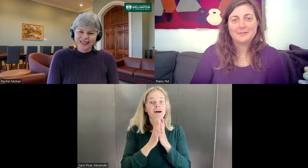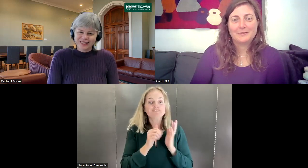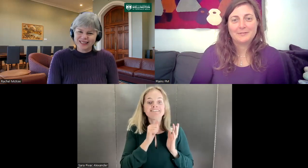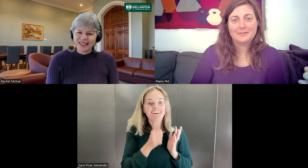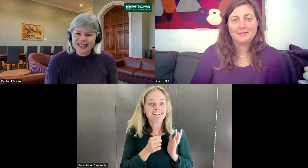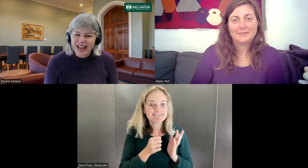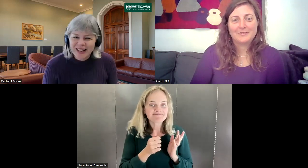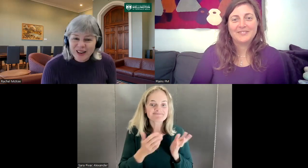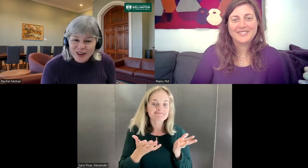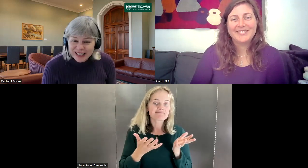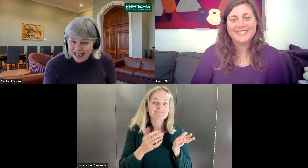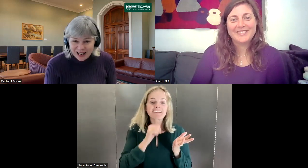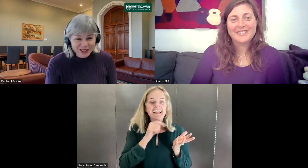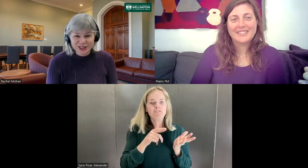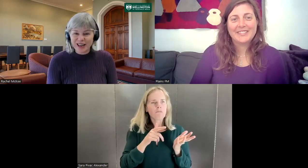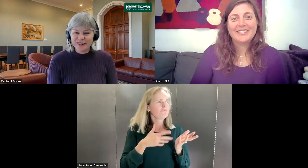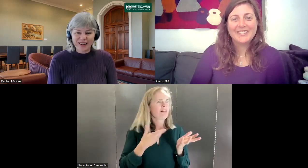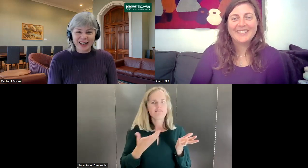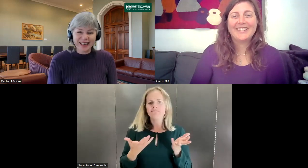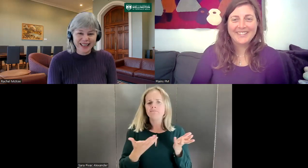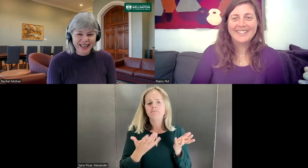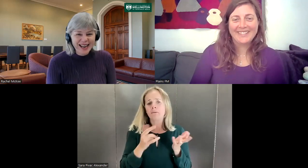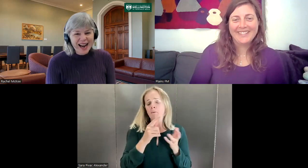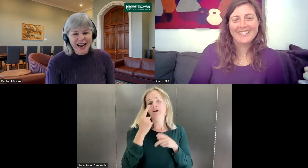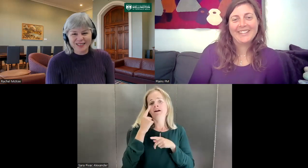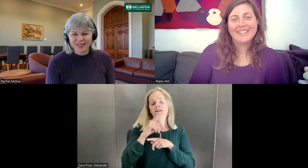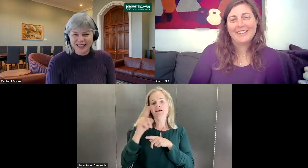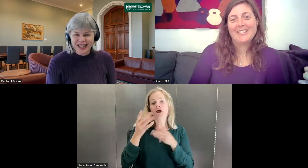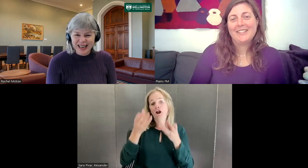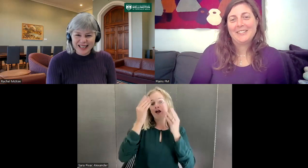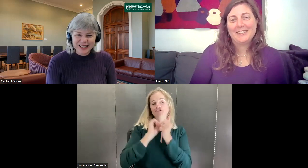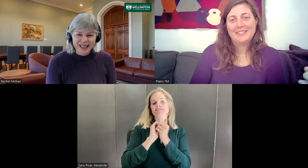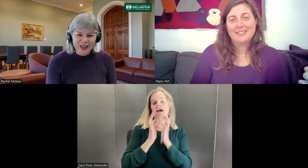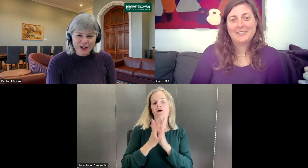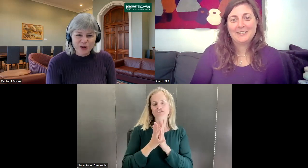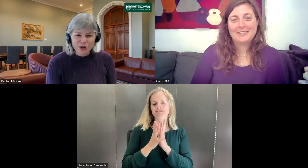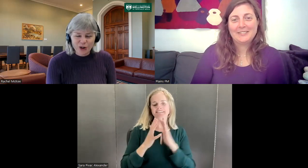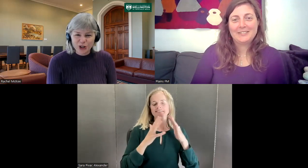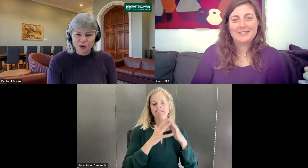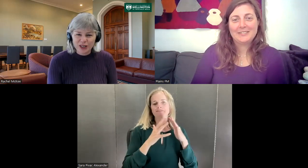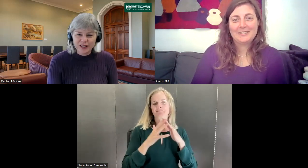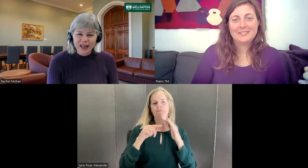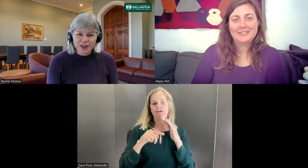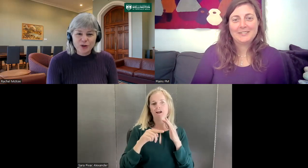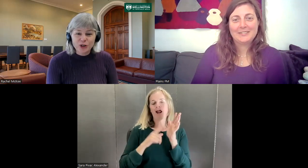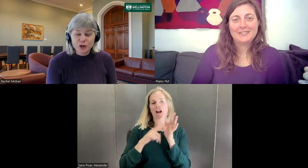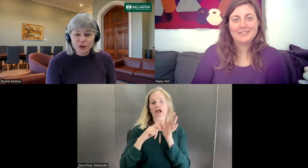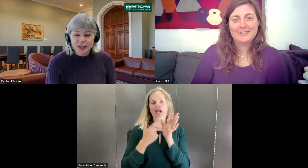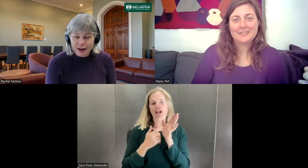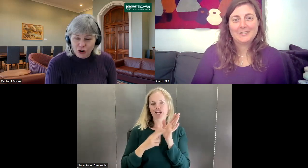Just say learning sign language is really fun. And if you're not sure, you could try